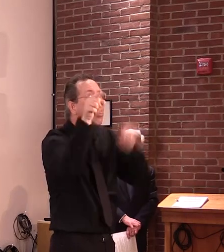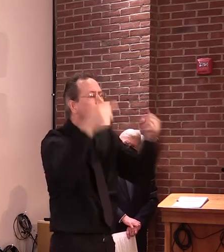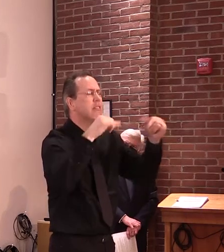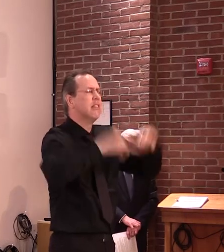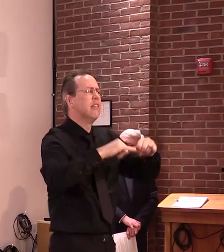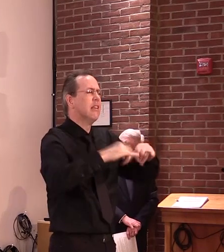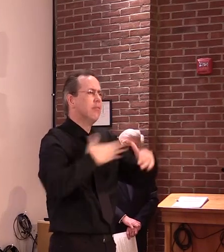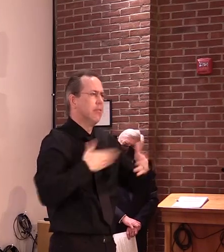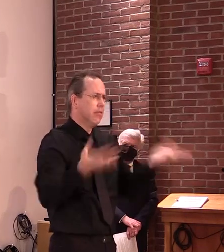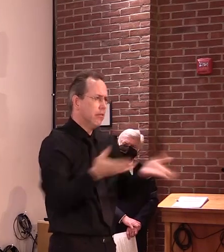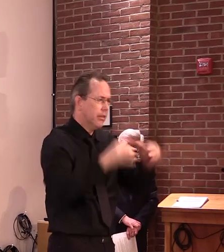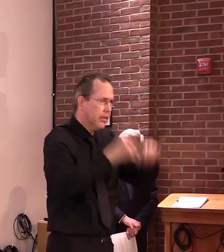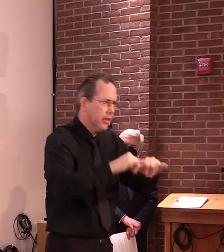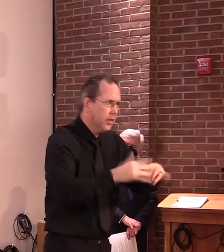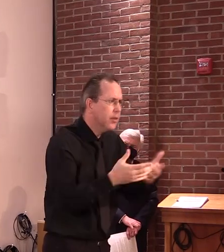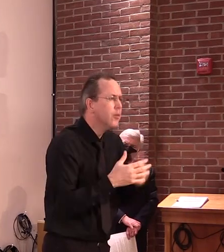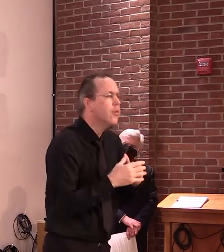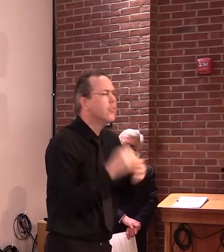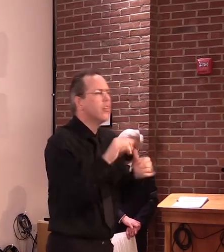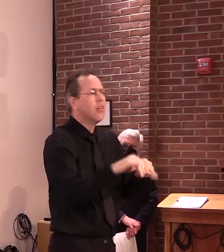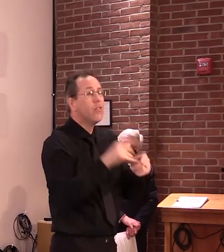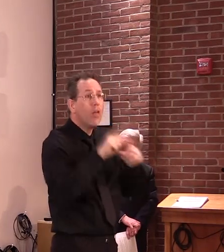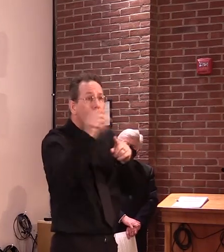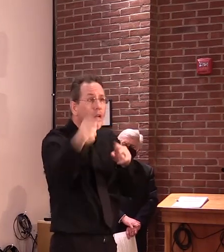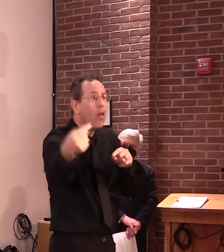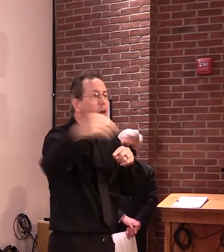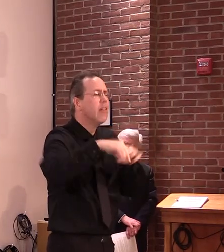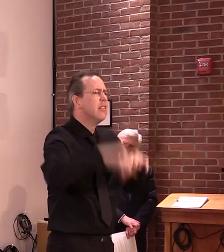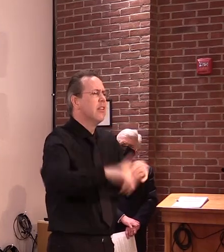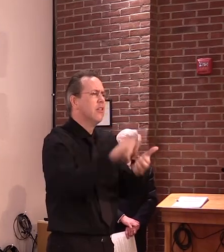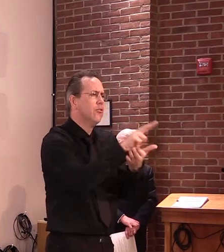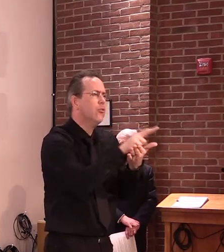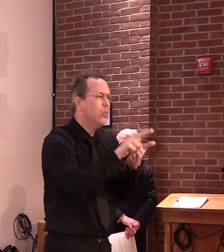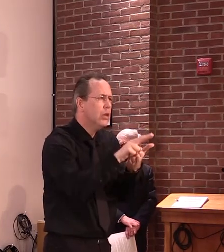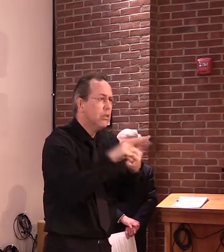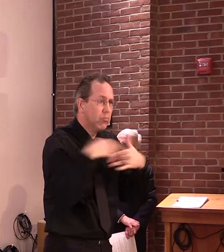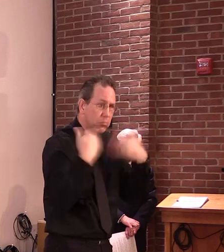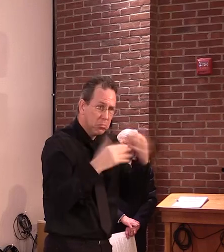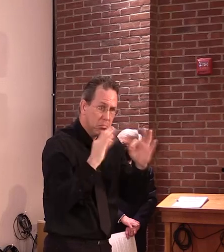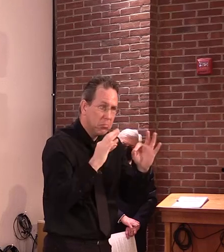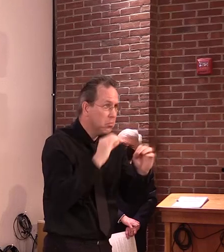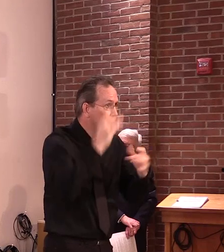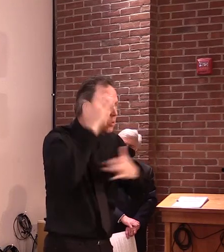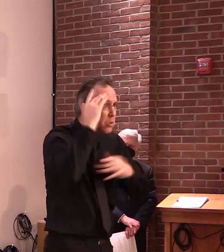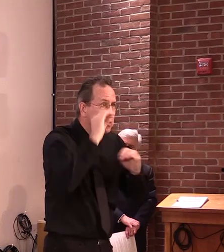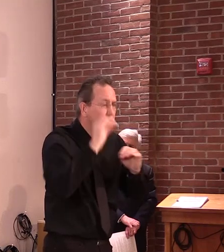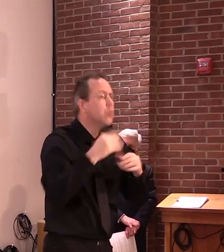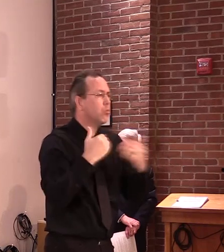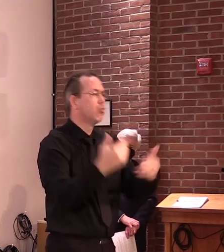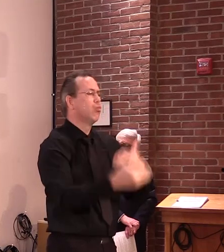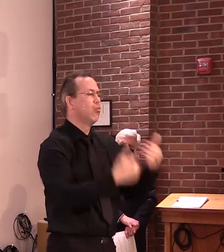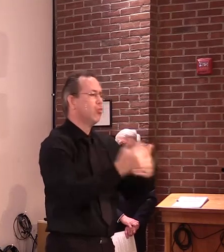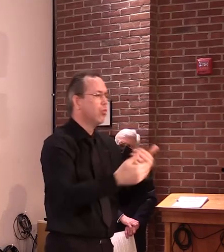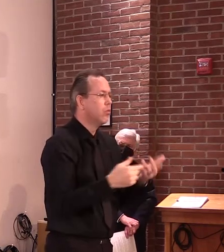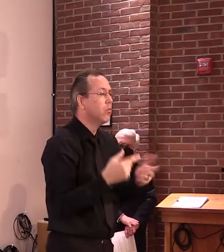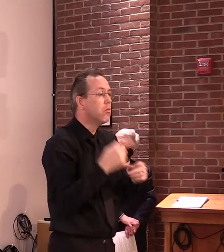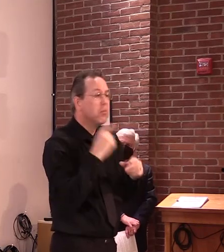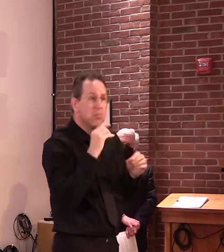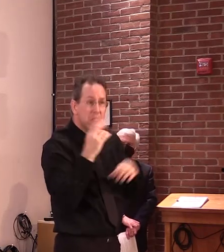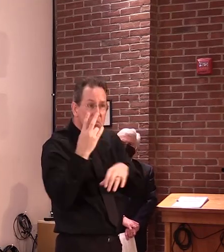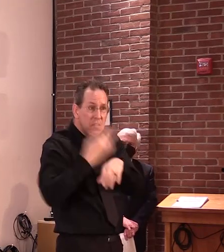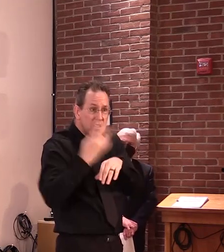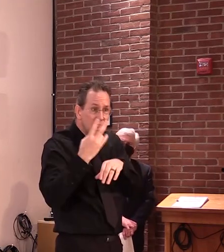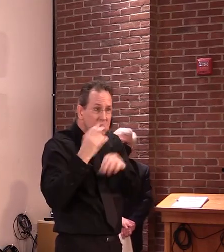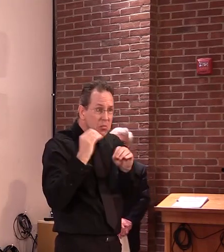In a novel program now, if they are without symptoms of COVID at day seven of their quarantine, we are allowing